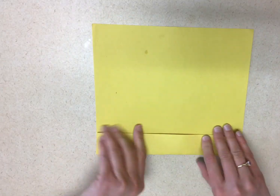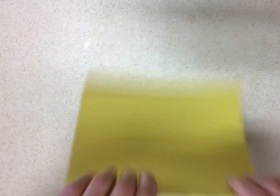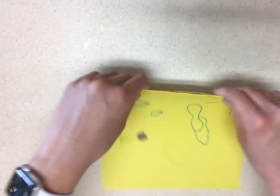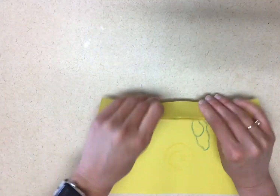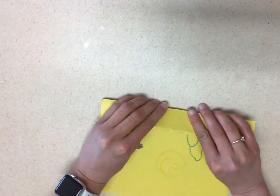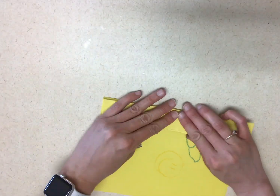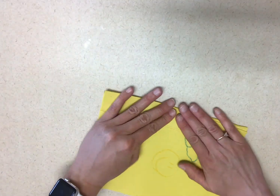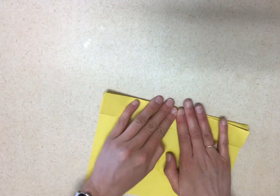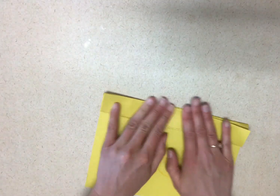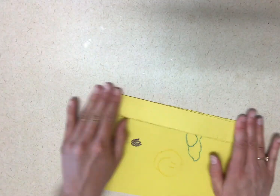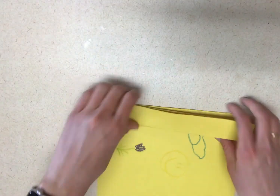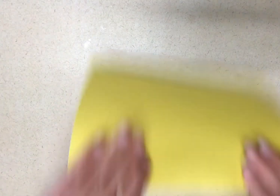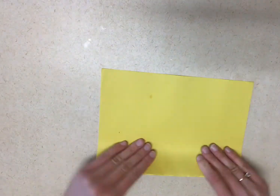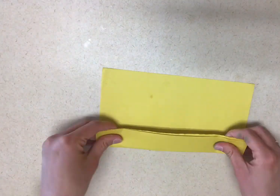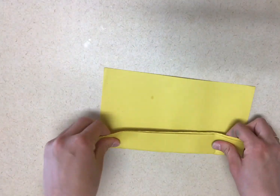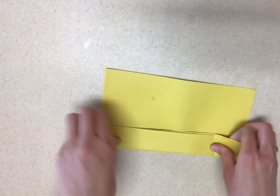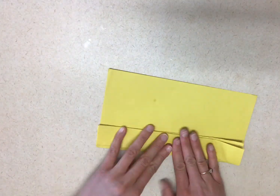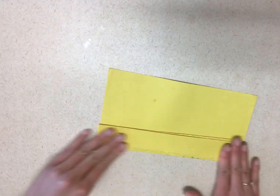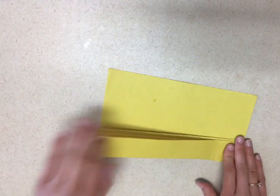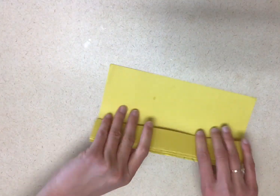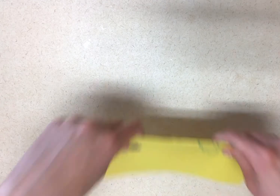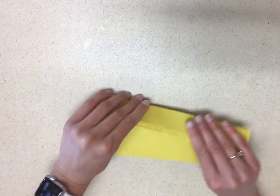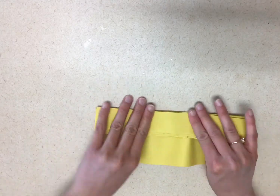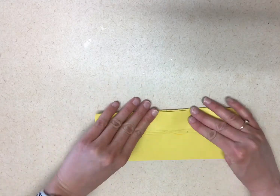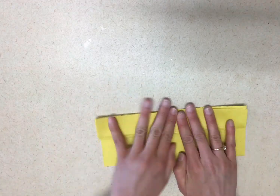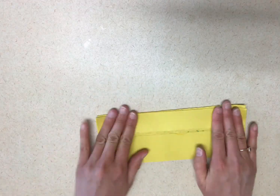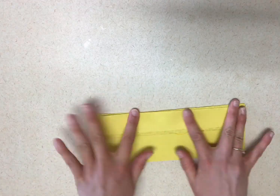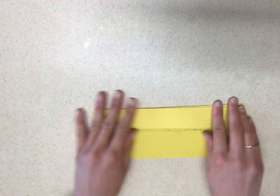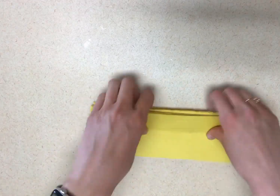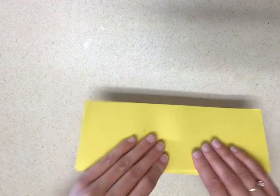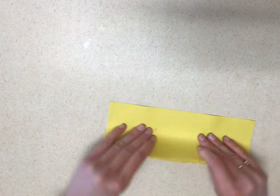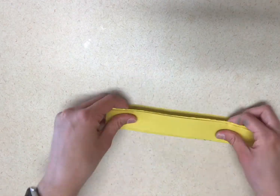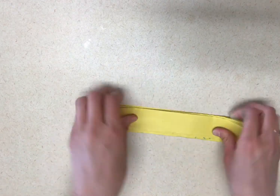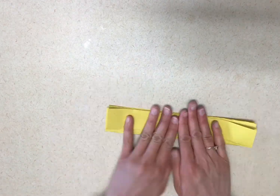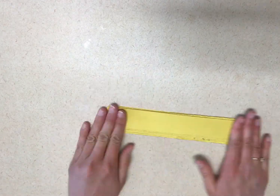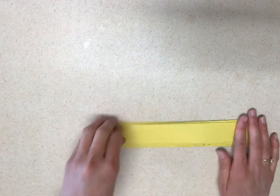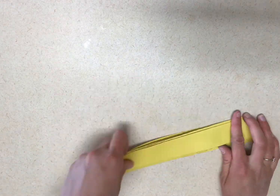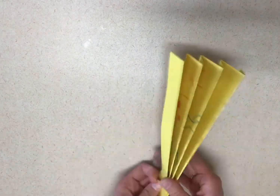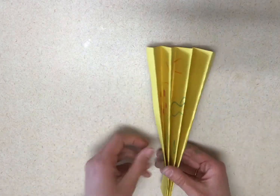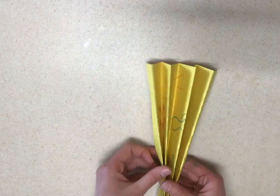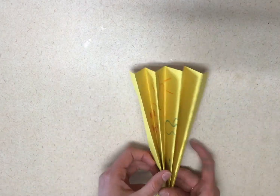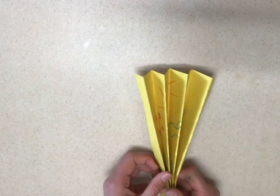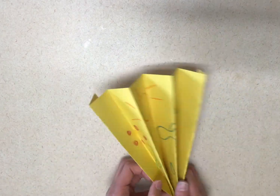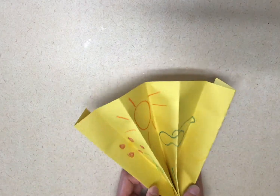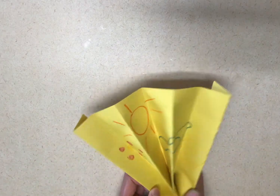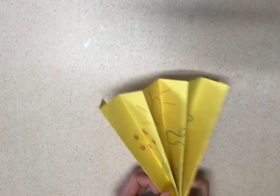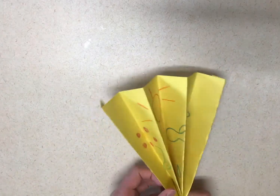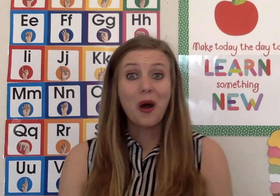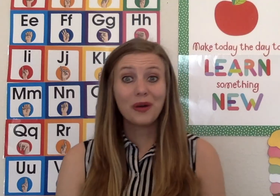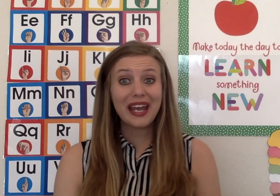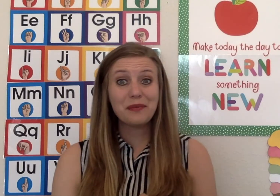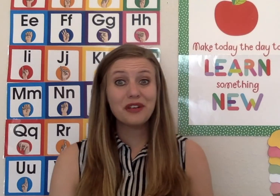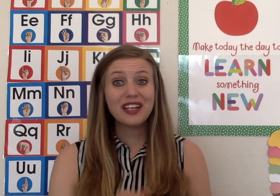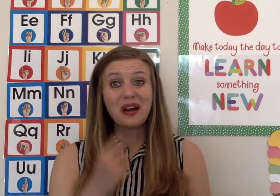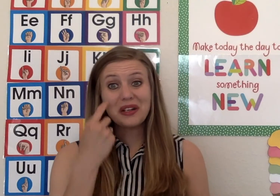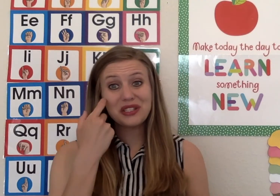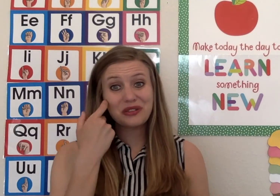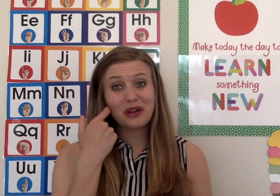need a little help with this and you might need to work one-on-one to help them learn how to fold the paper. Okay, moving on to gross